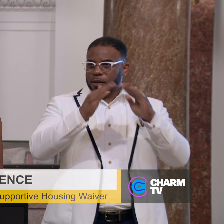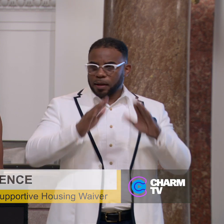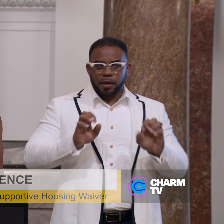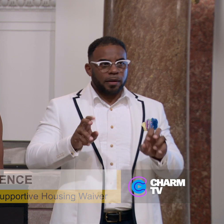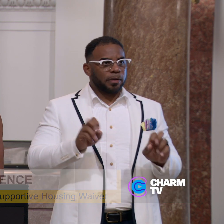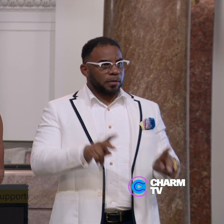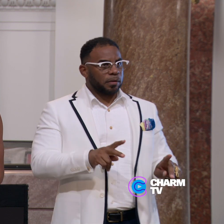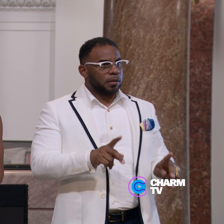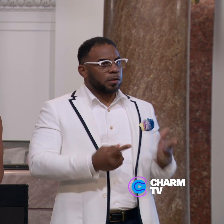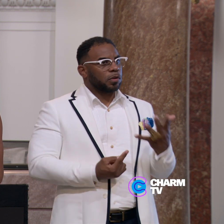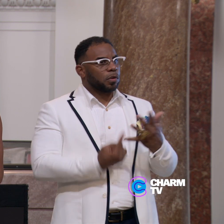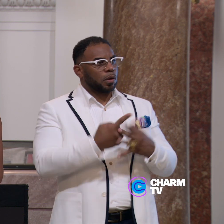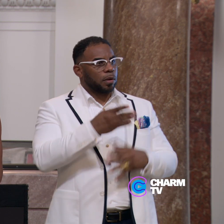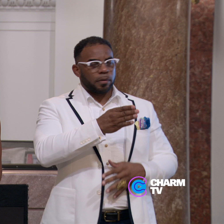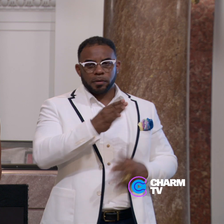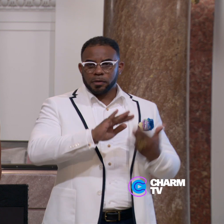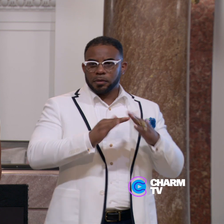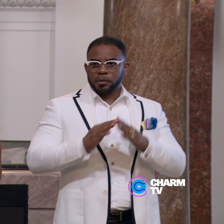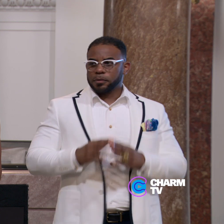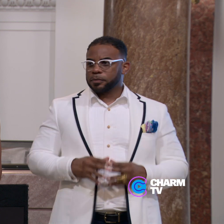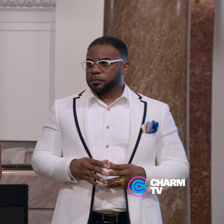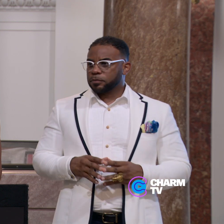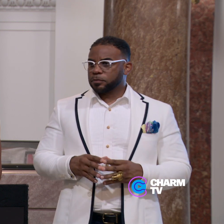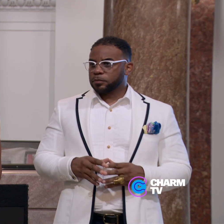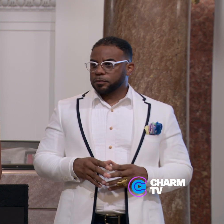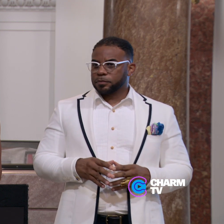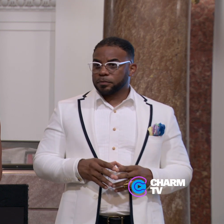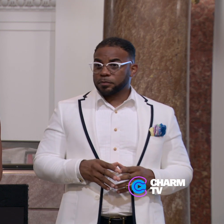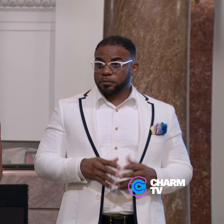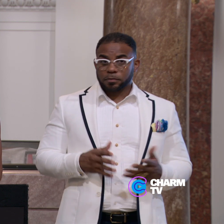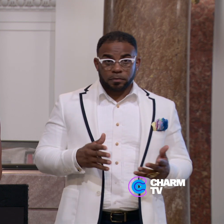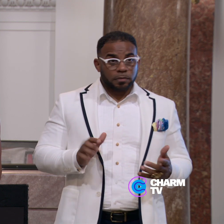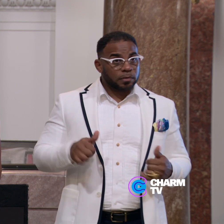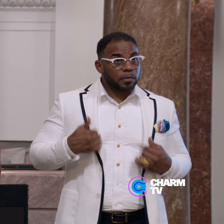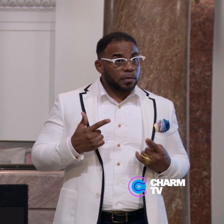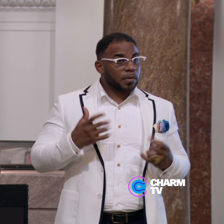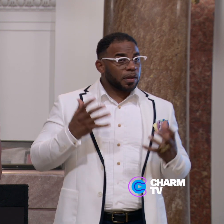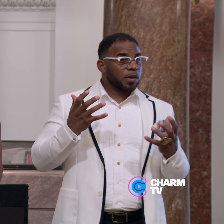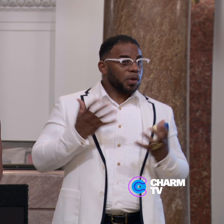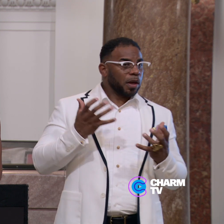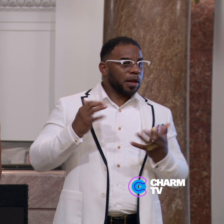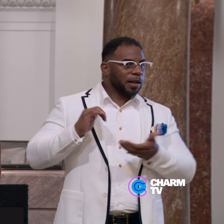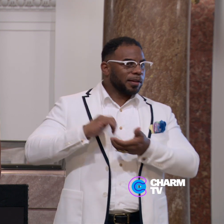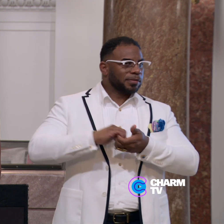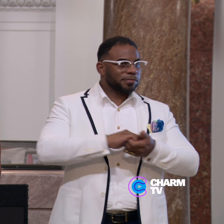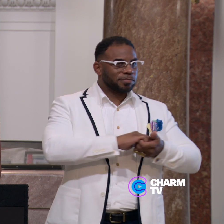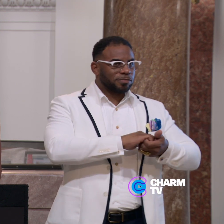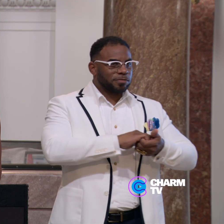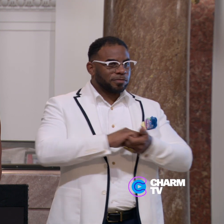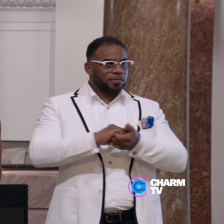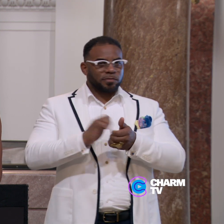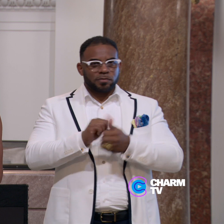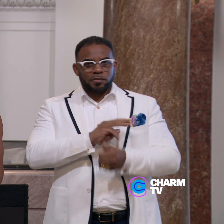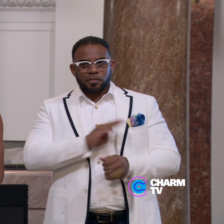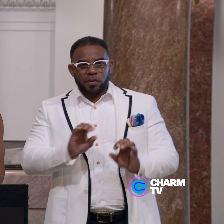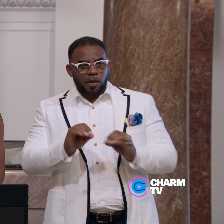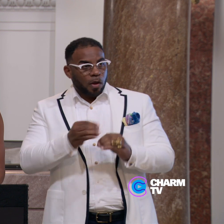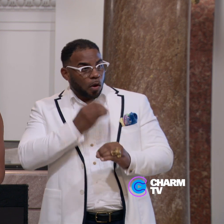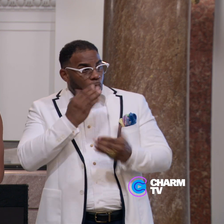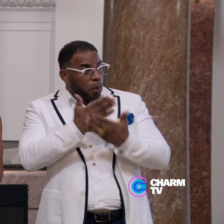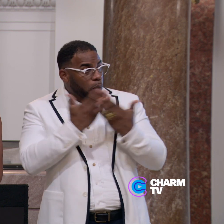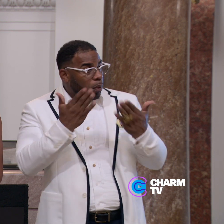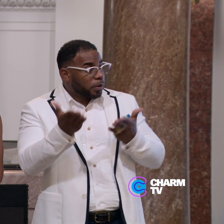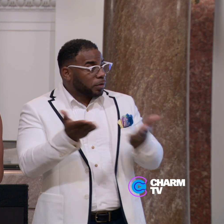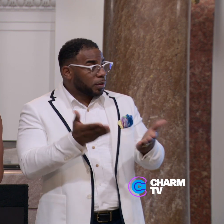opportunities throughout Baltimore City. And it has been an incredible collaboration with the Mayor's Office of Homeless